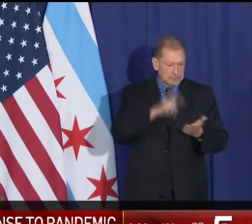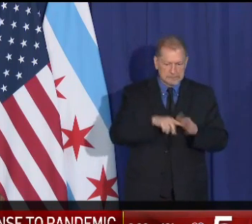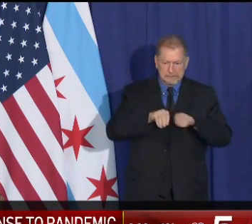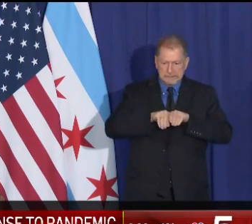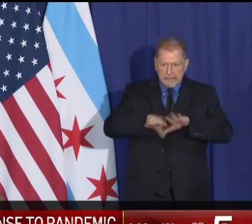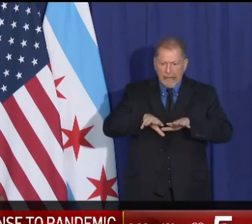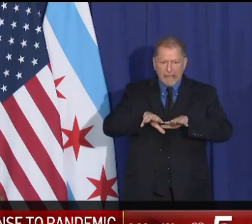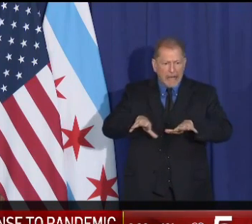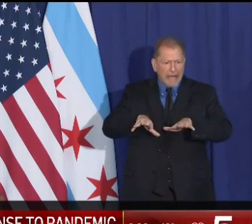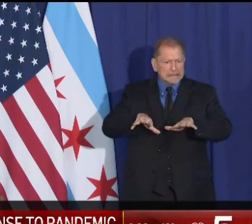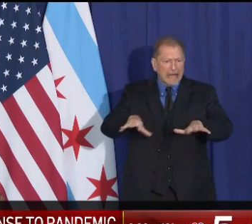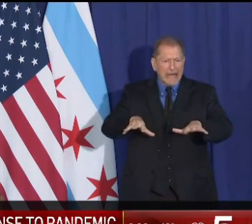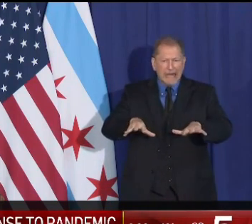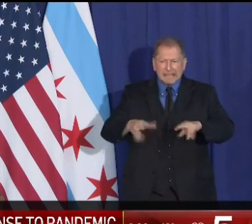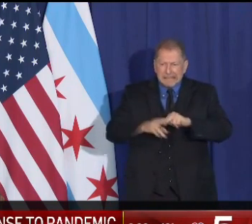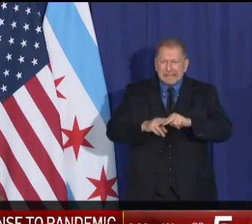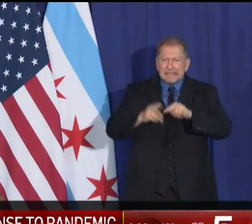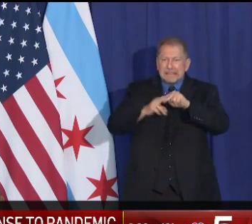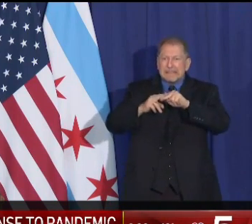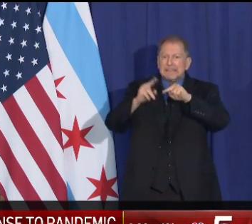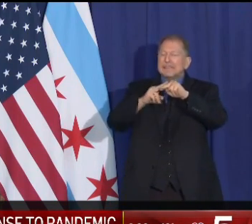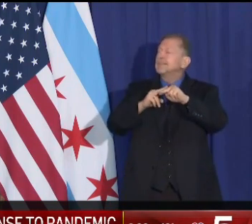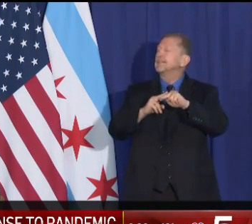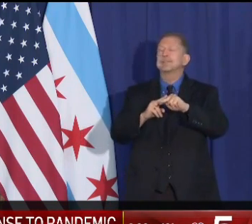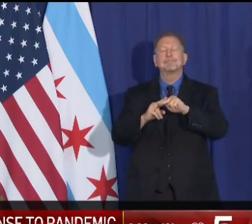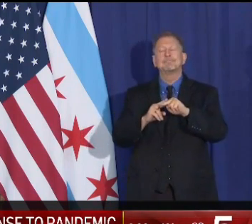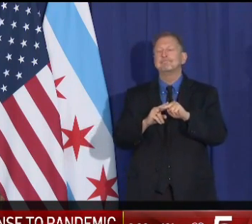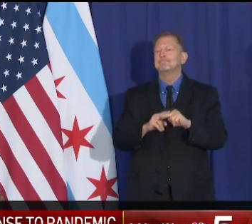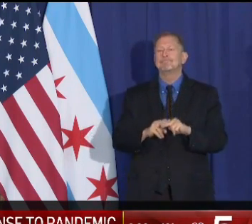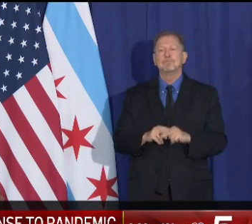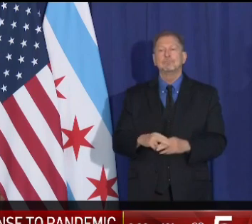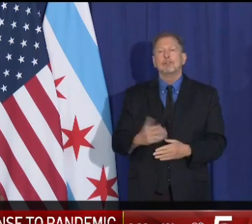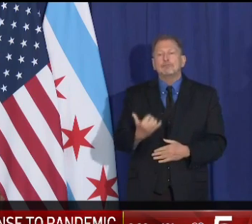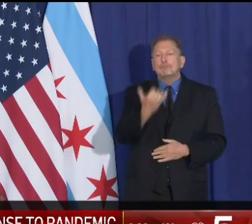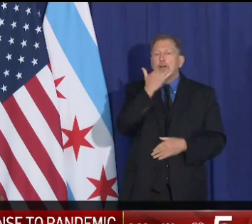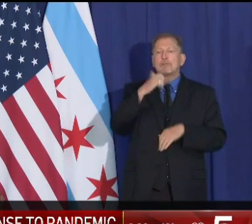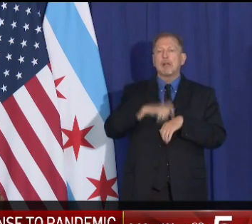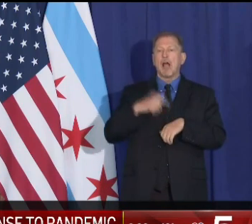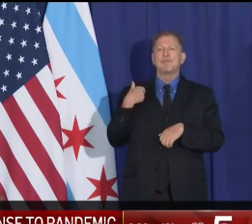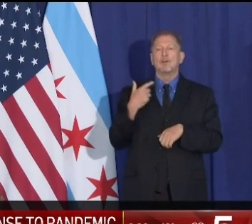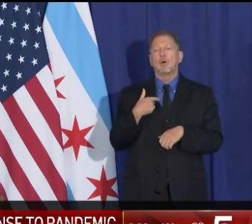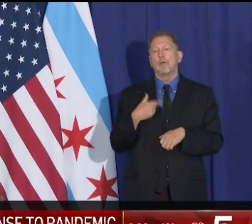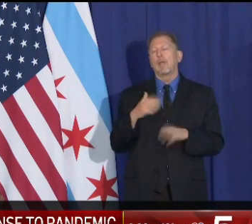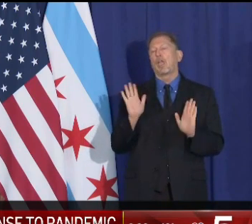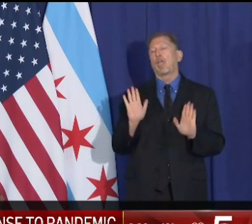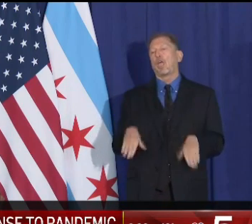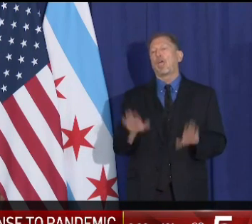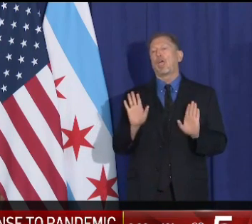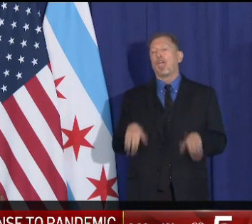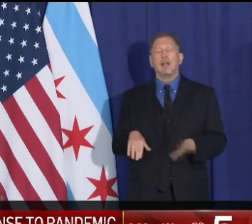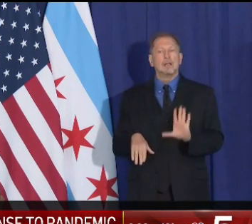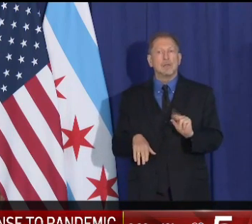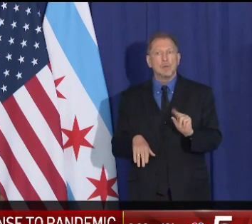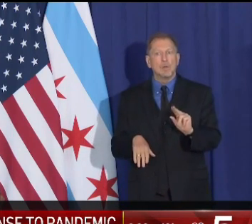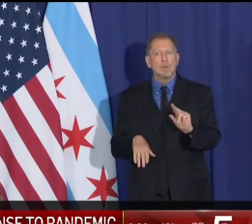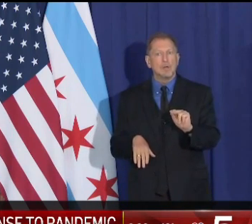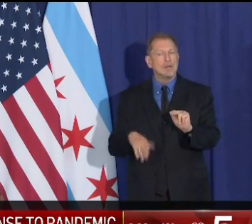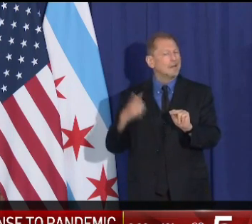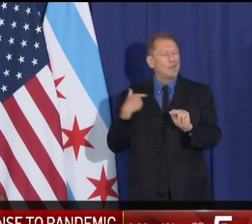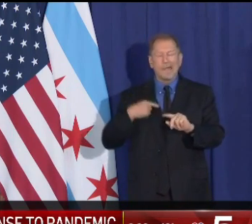the rates of cases every day, this is not a time where we can indulge in COVID fatigue.